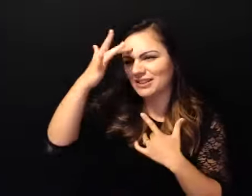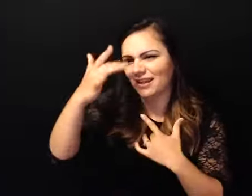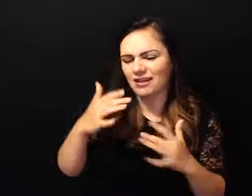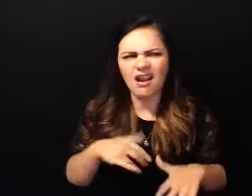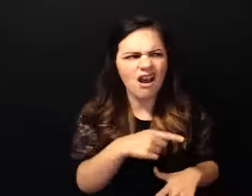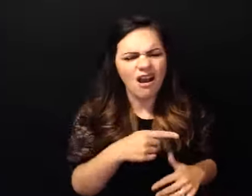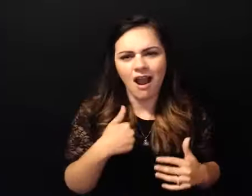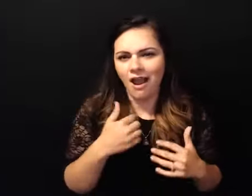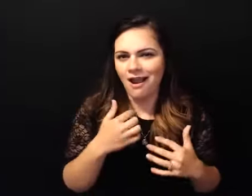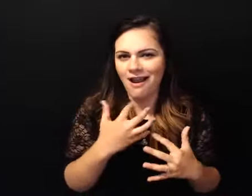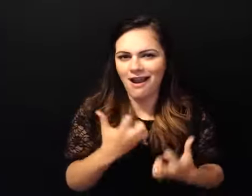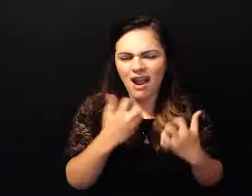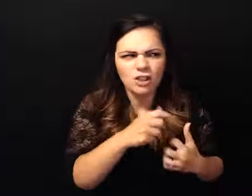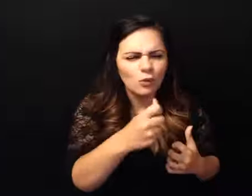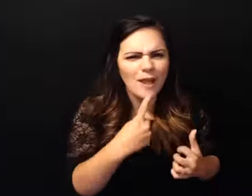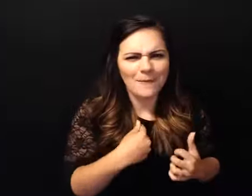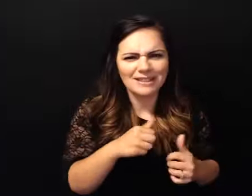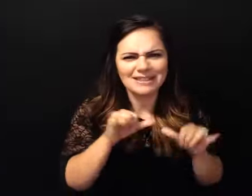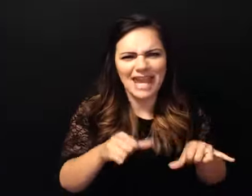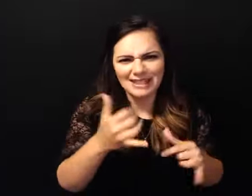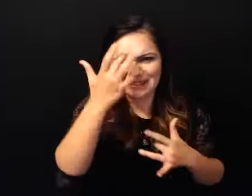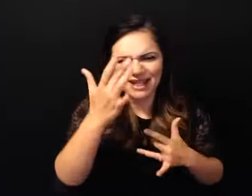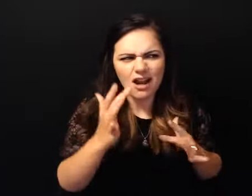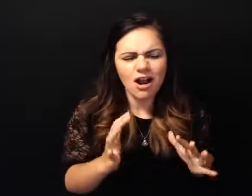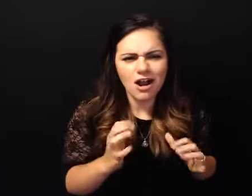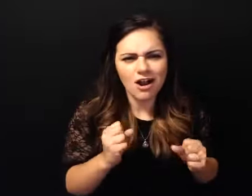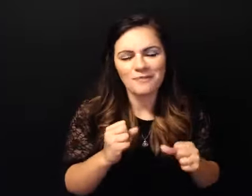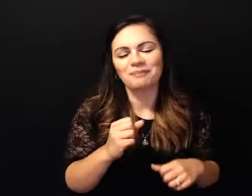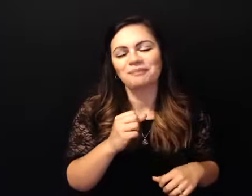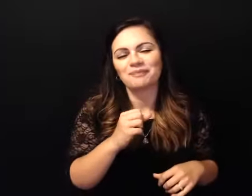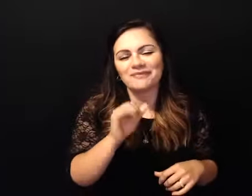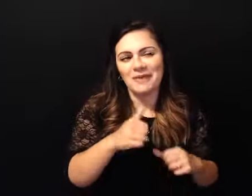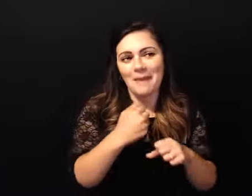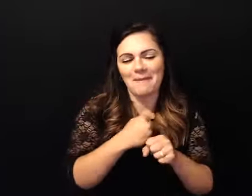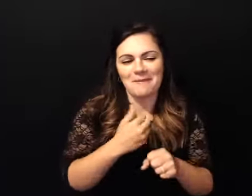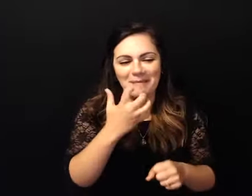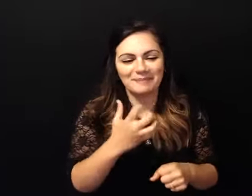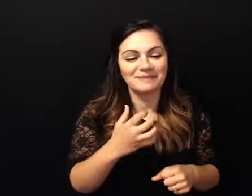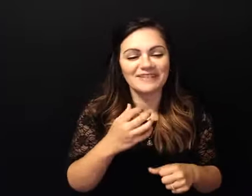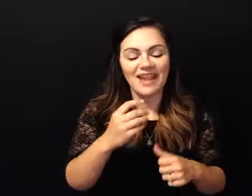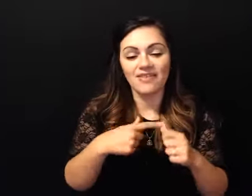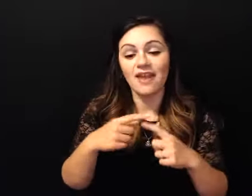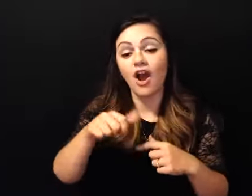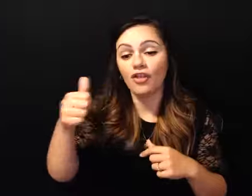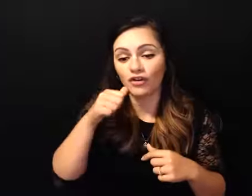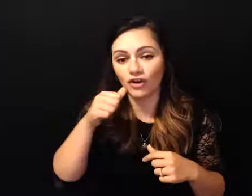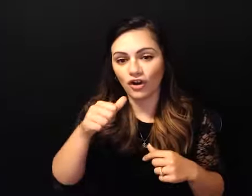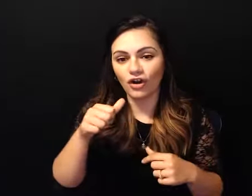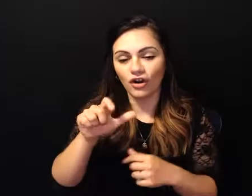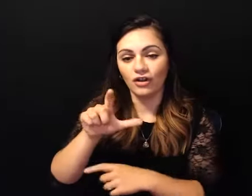i was just curious um and then there was a spiky girl or girl there her name was laurie and she had like platinum spike hair and i